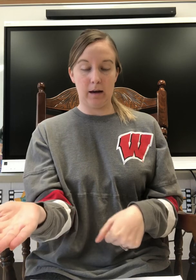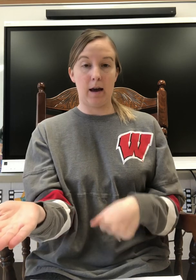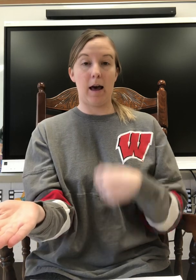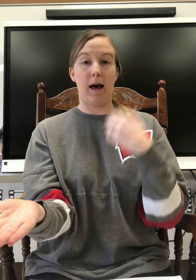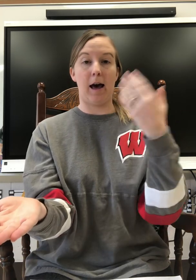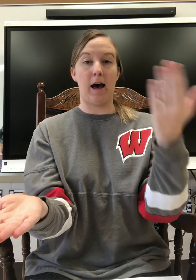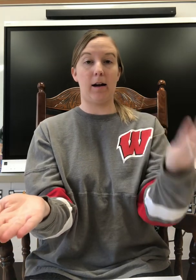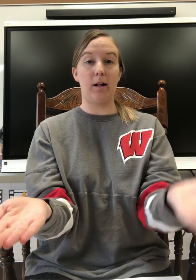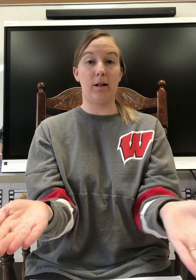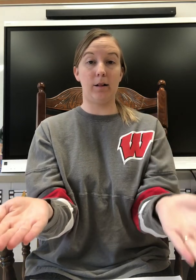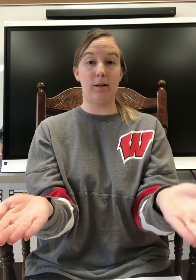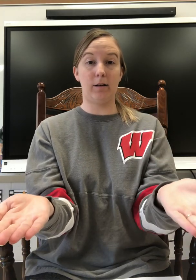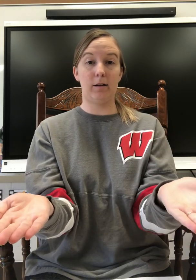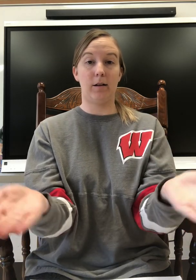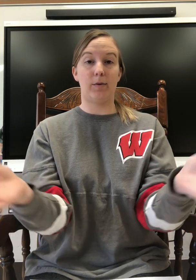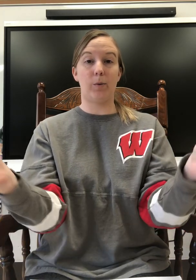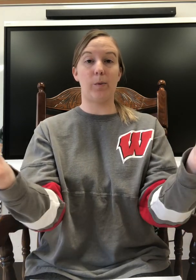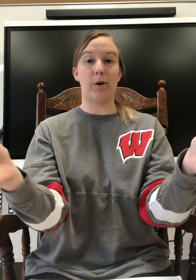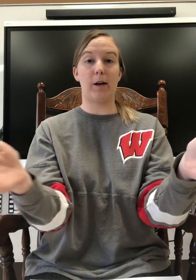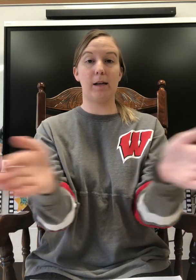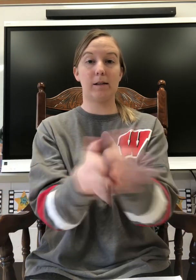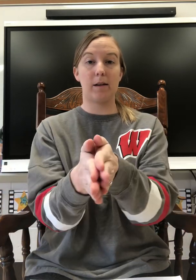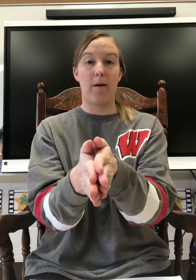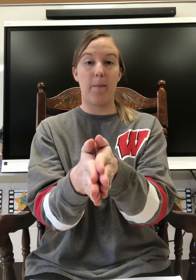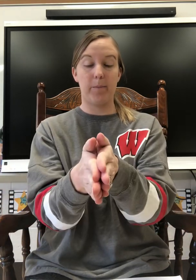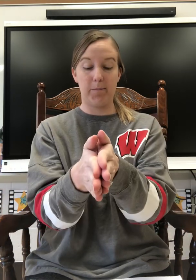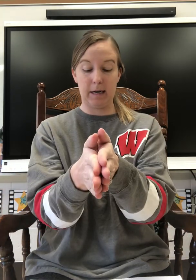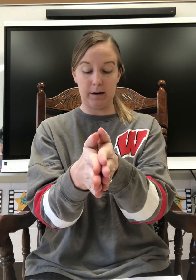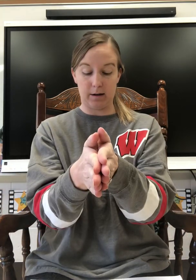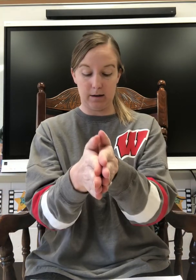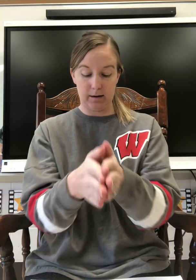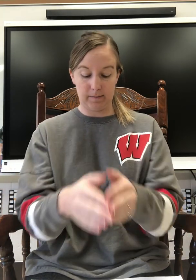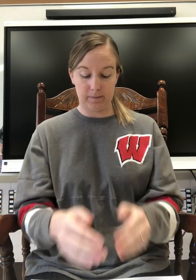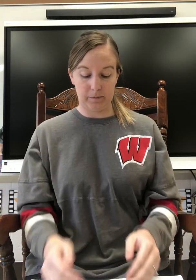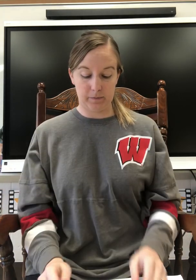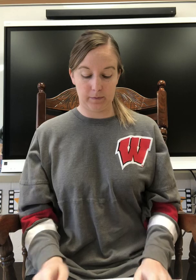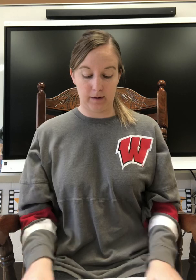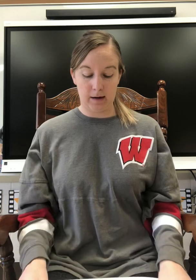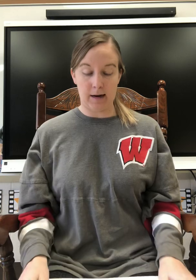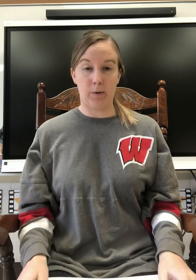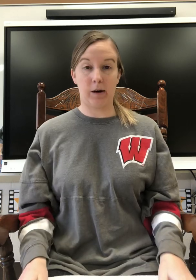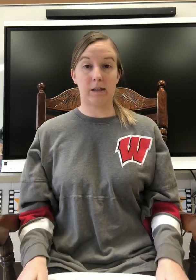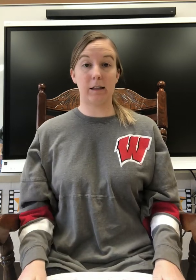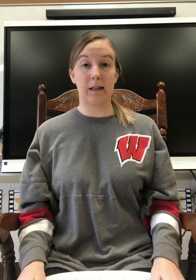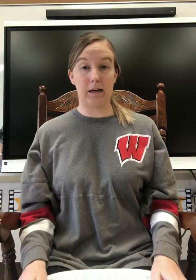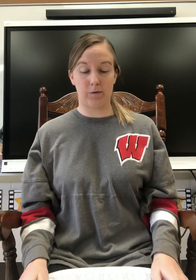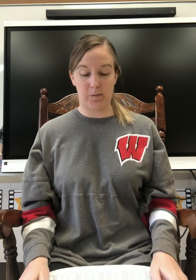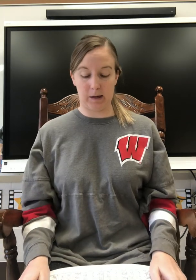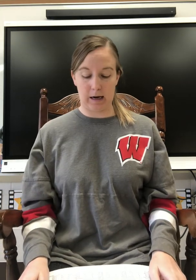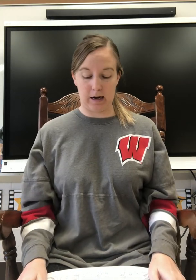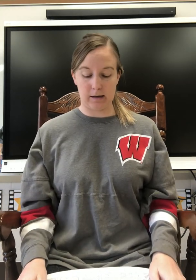Add l. The word is meal. Now we're going to delete from the end.